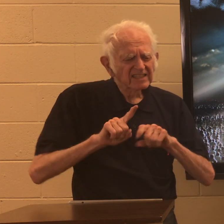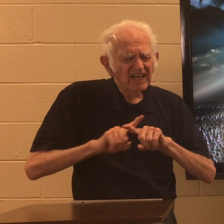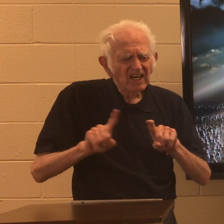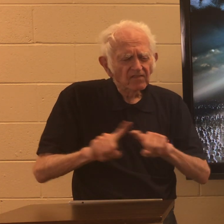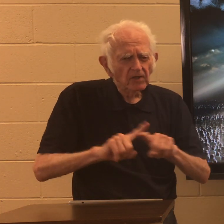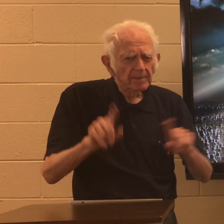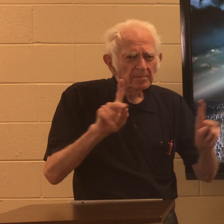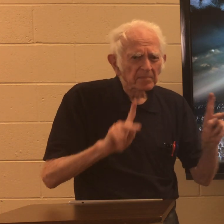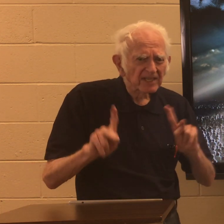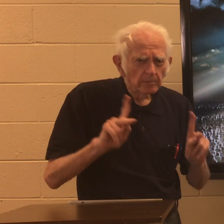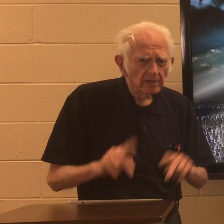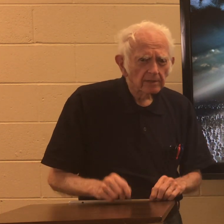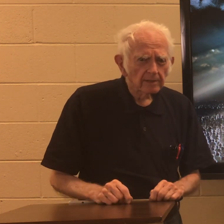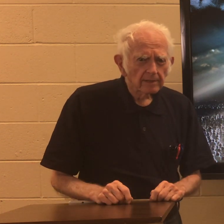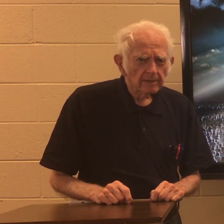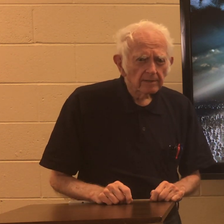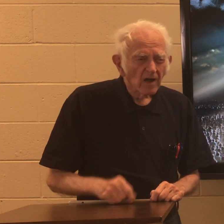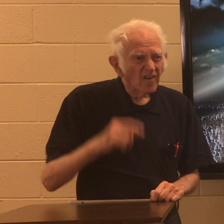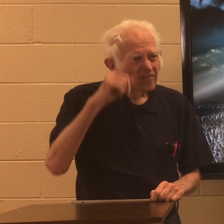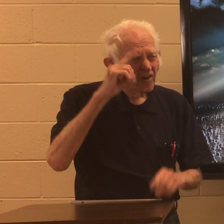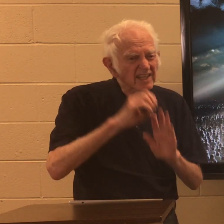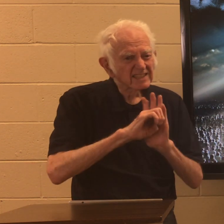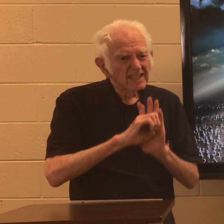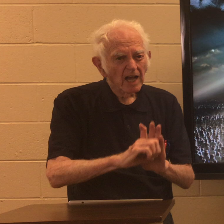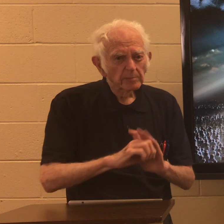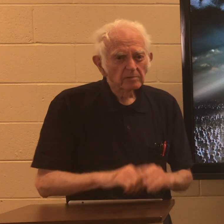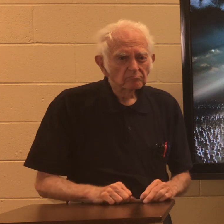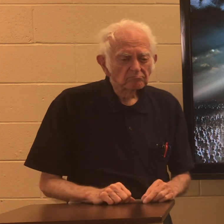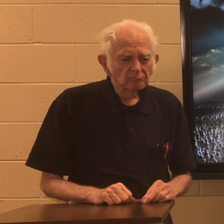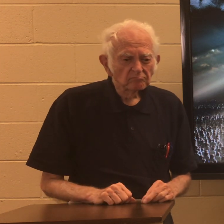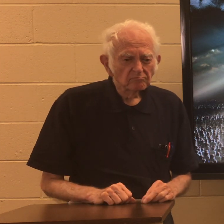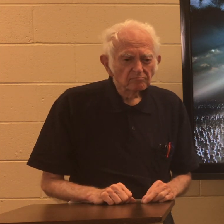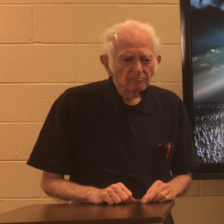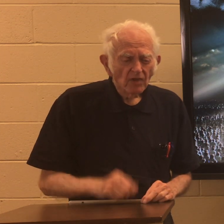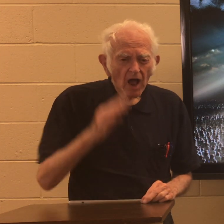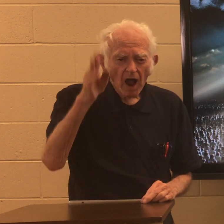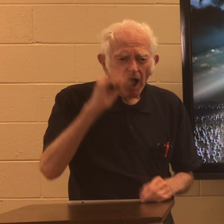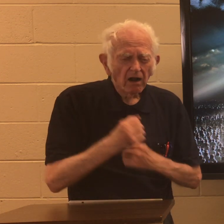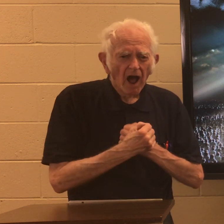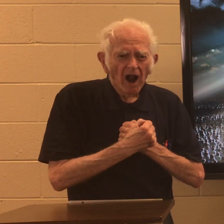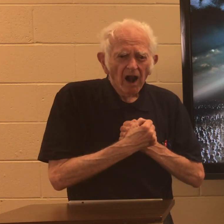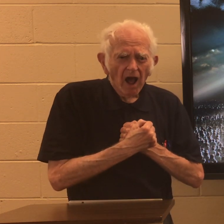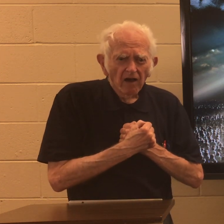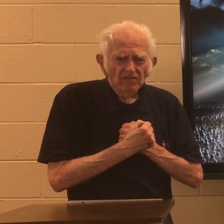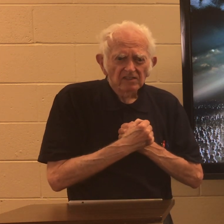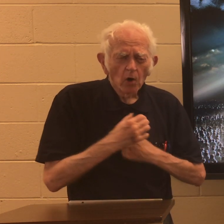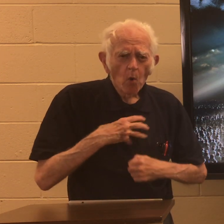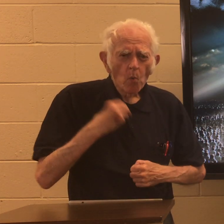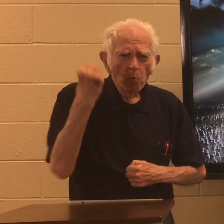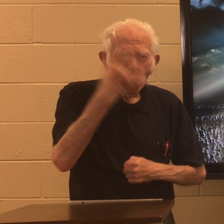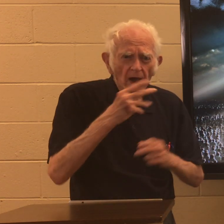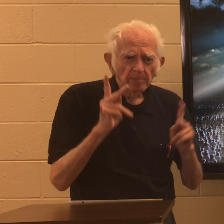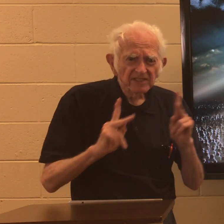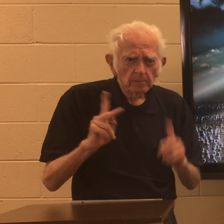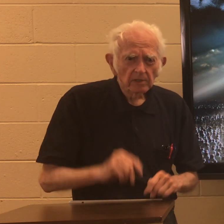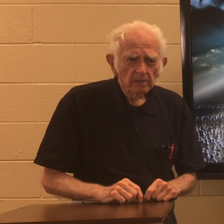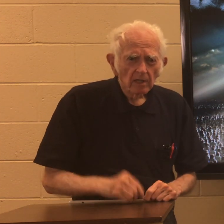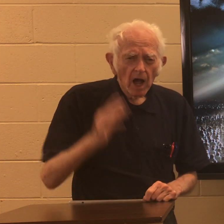loves different people. For example, God loves white people.